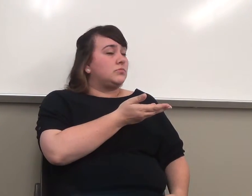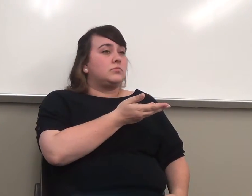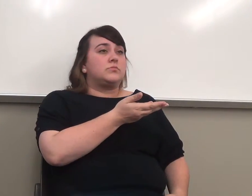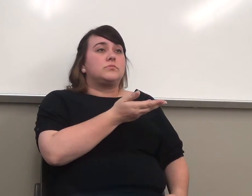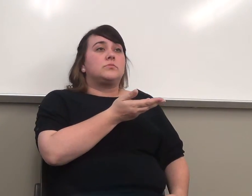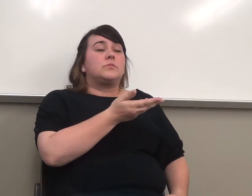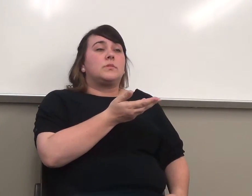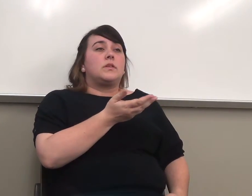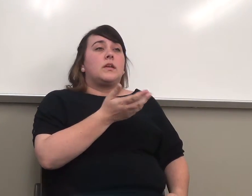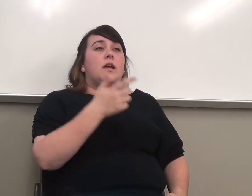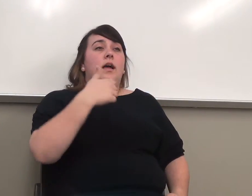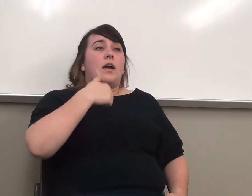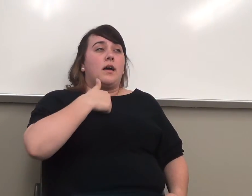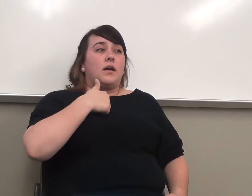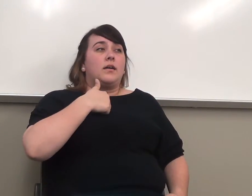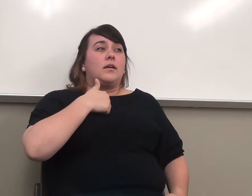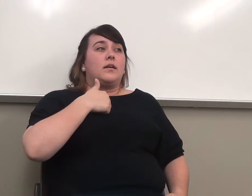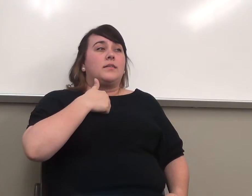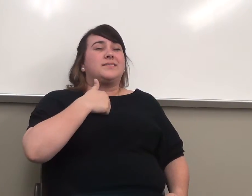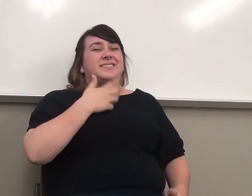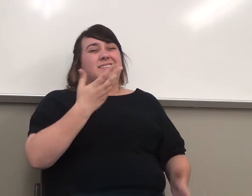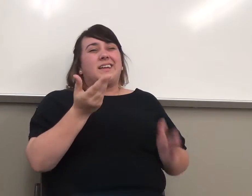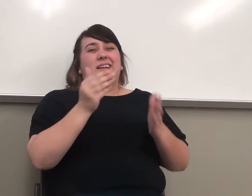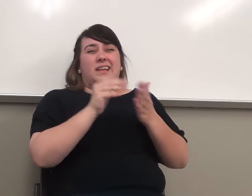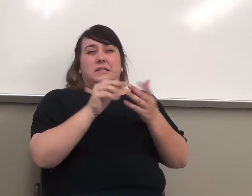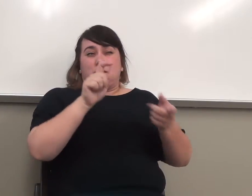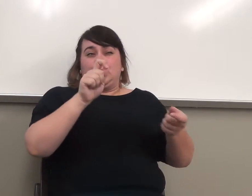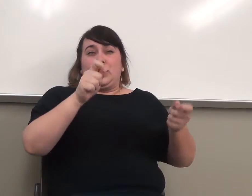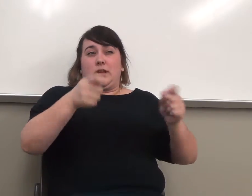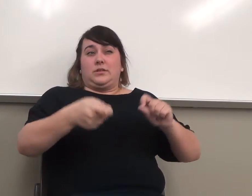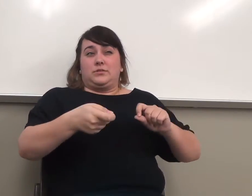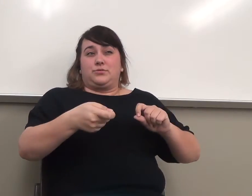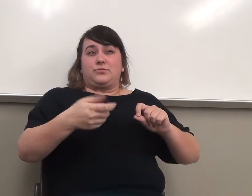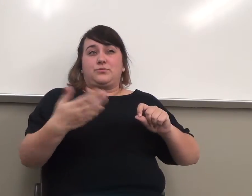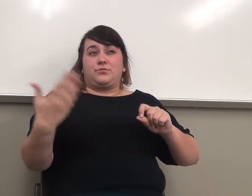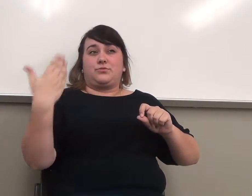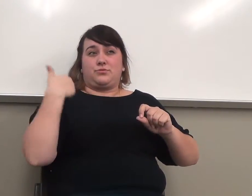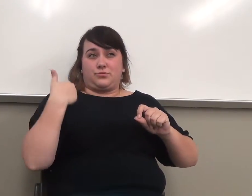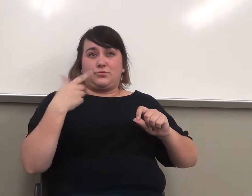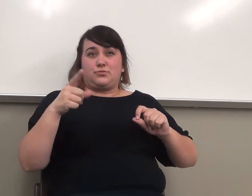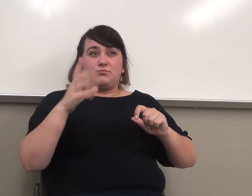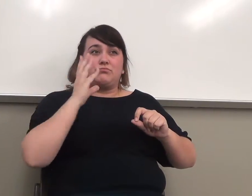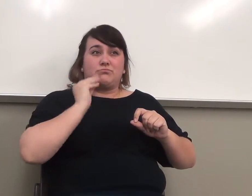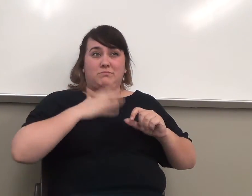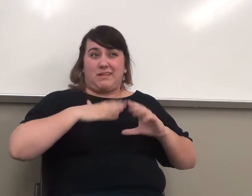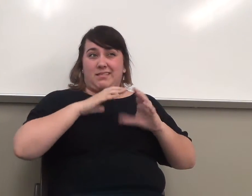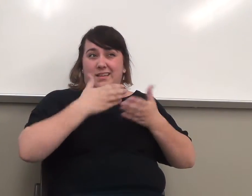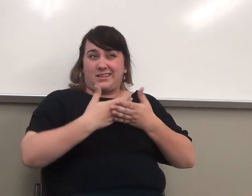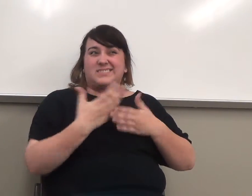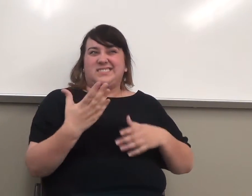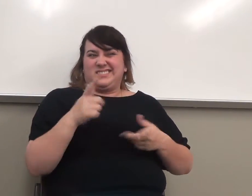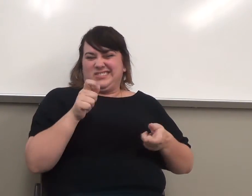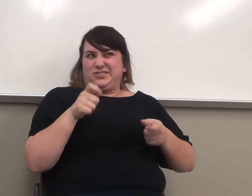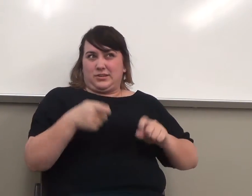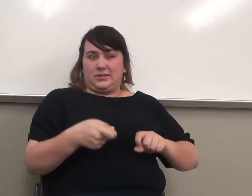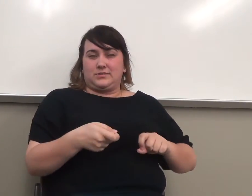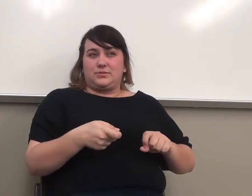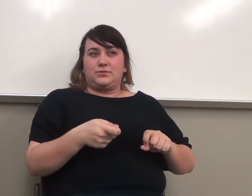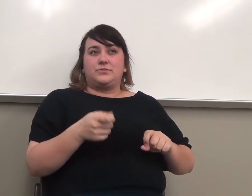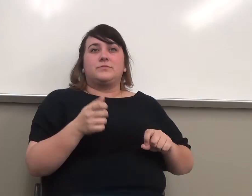What I am, you know, again, kind of a change for people who have had me before. As we all know, or if you have,